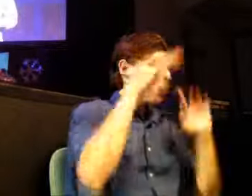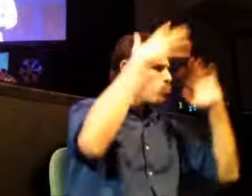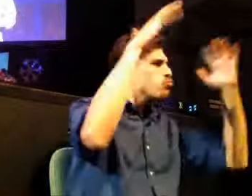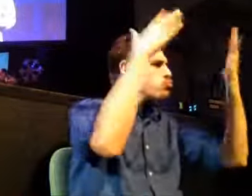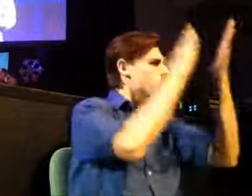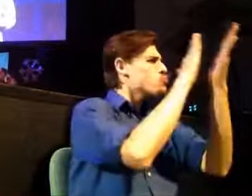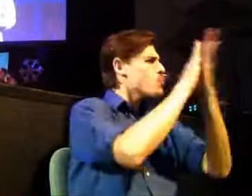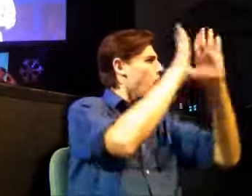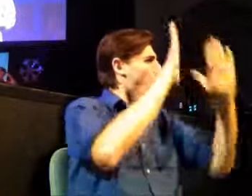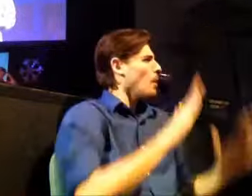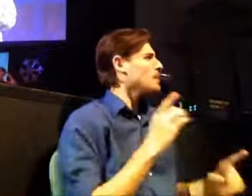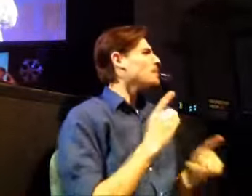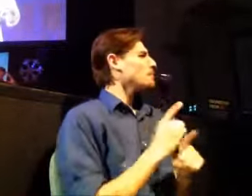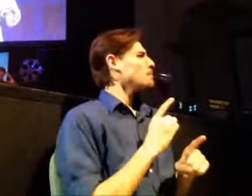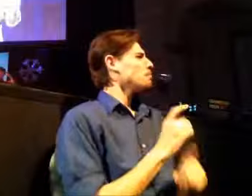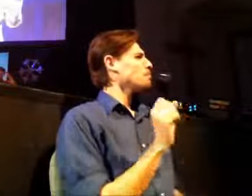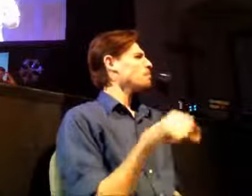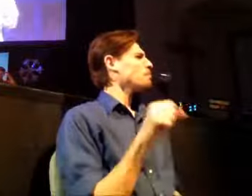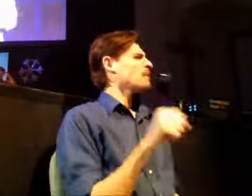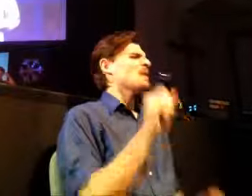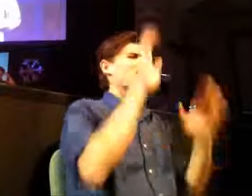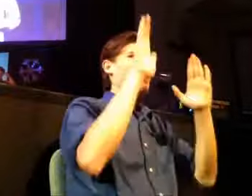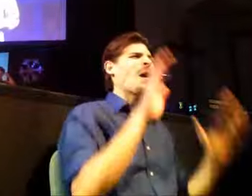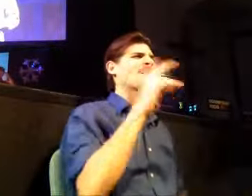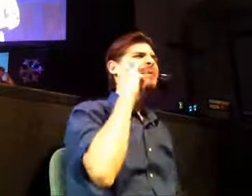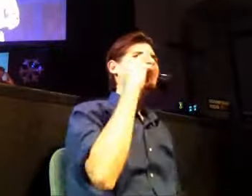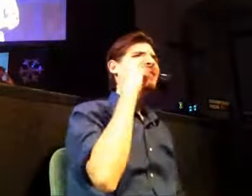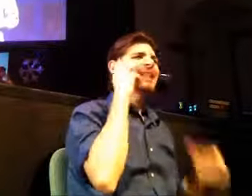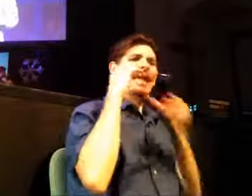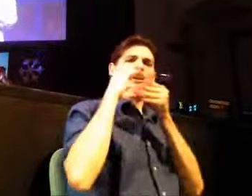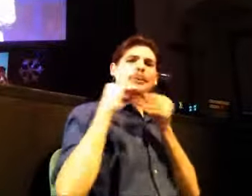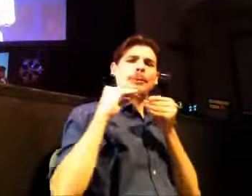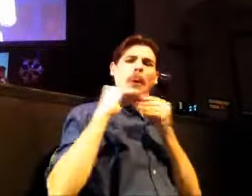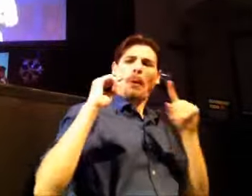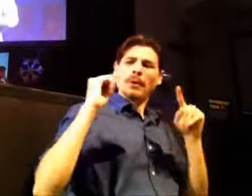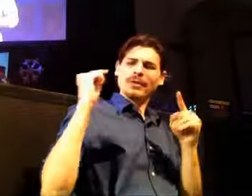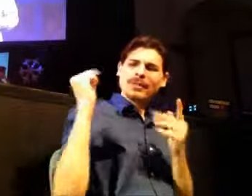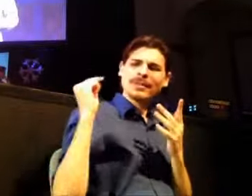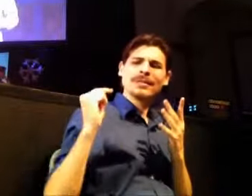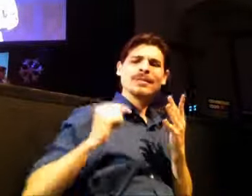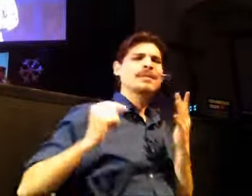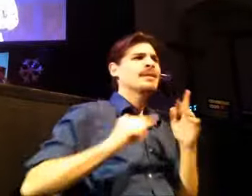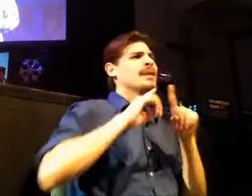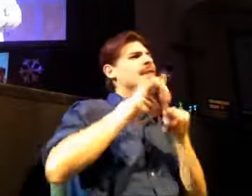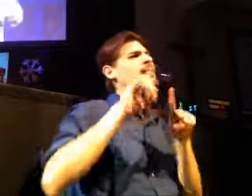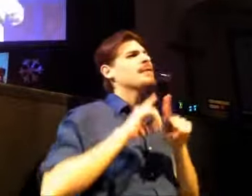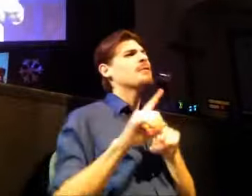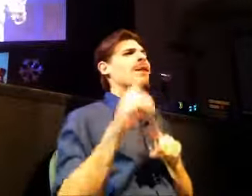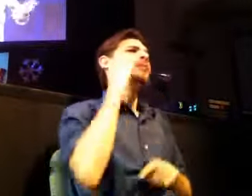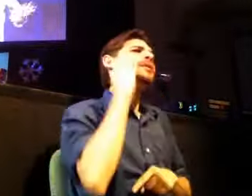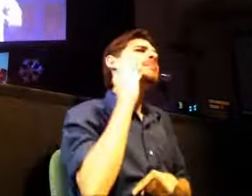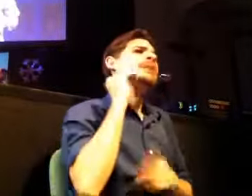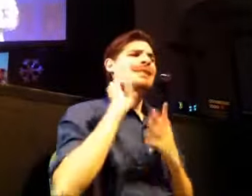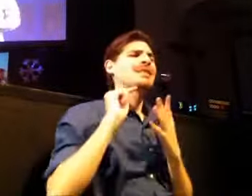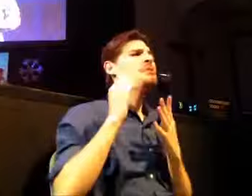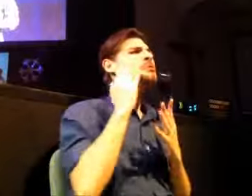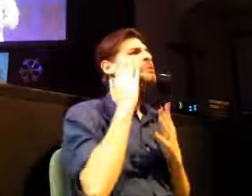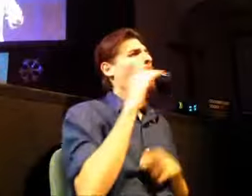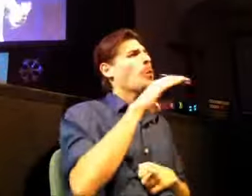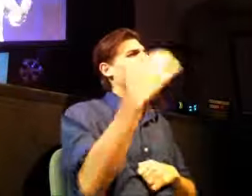fantastic ways the stories that came back to me of people who haven't been to church or kind of stayed away from God and for